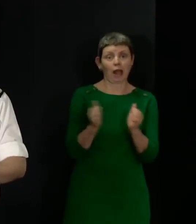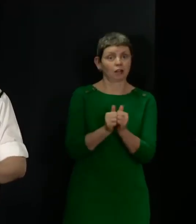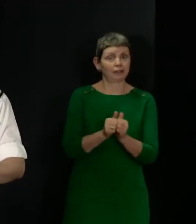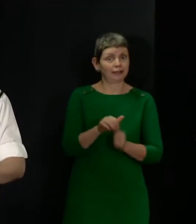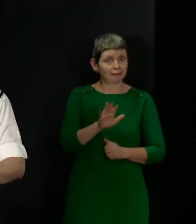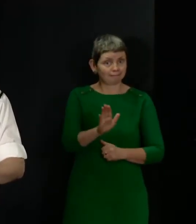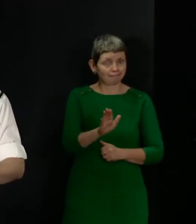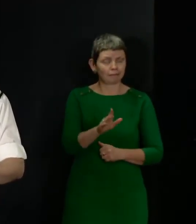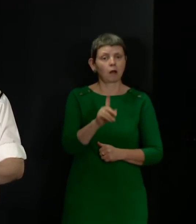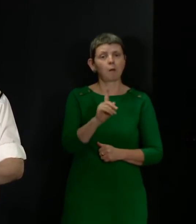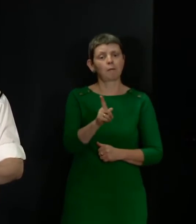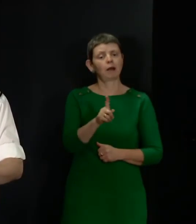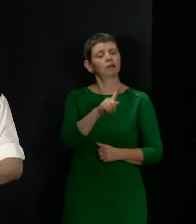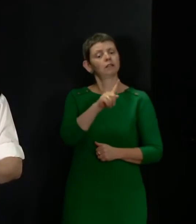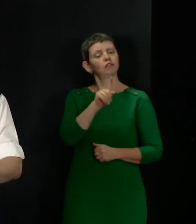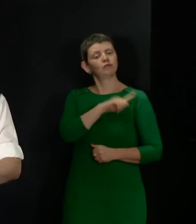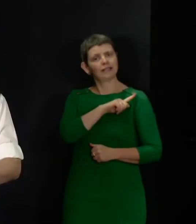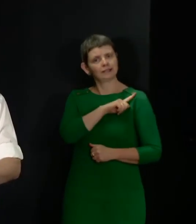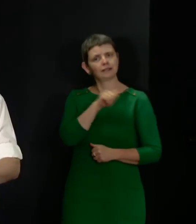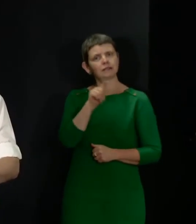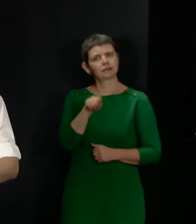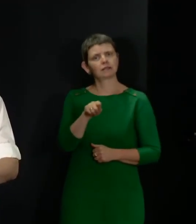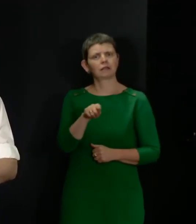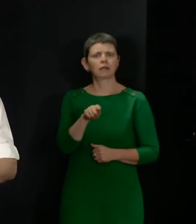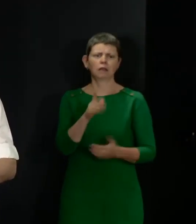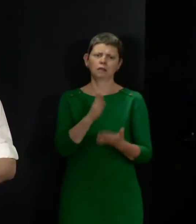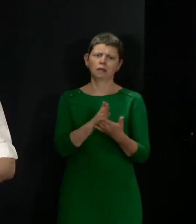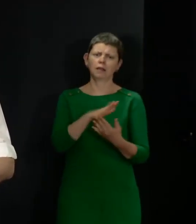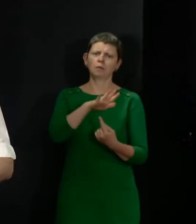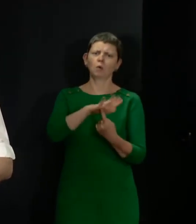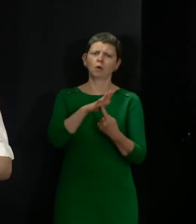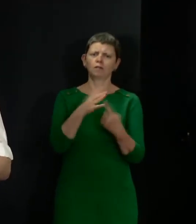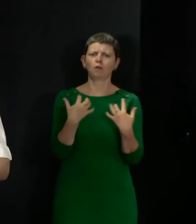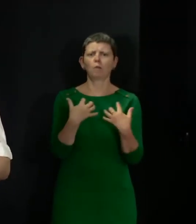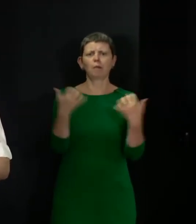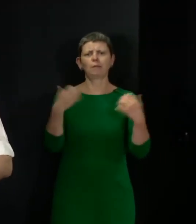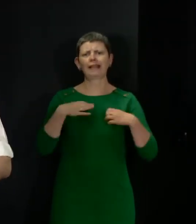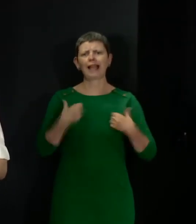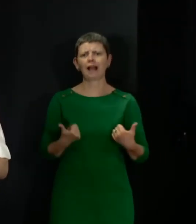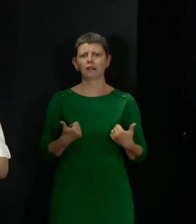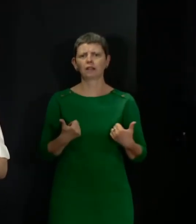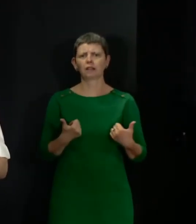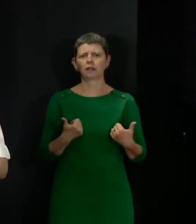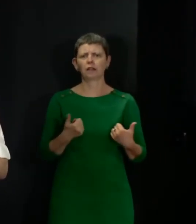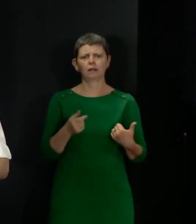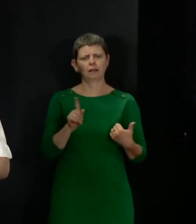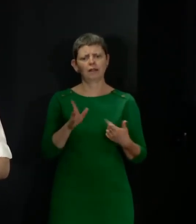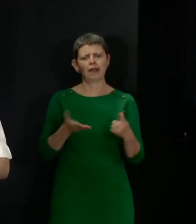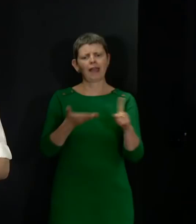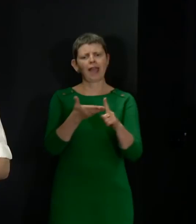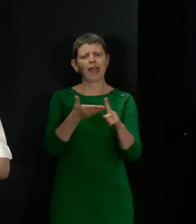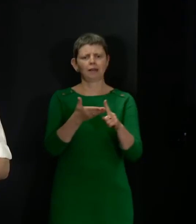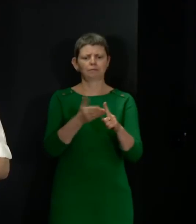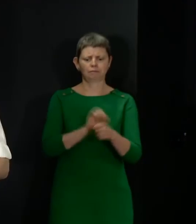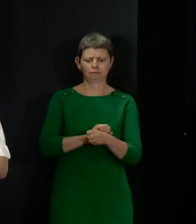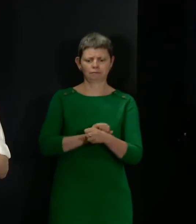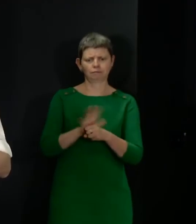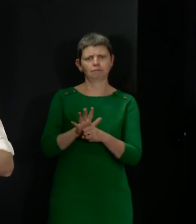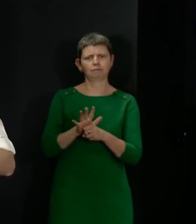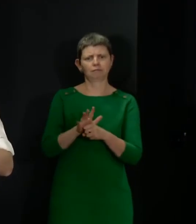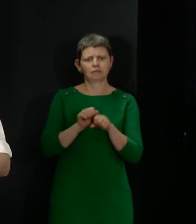the reasons for it are for solid public health grounds to try to prevent the spread of the coronavirus.